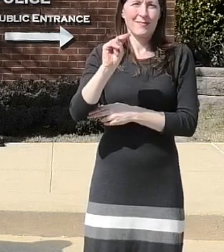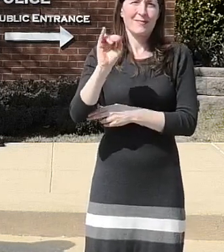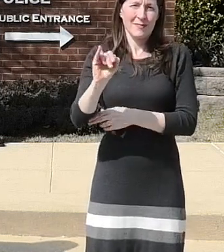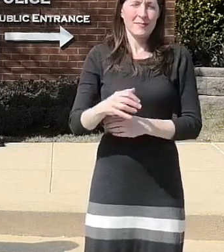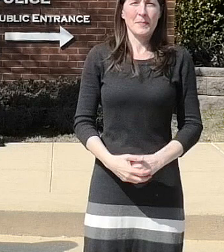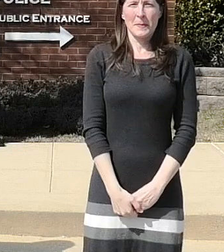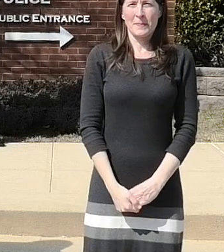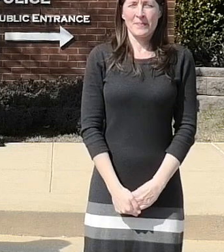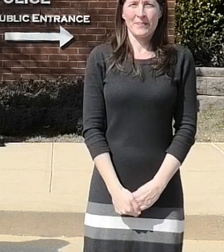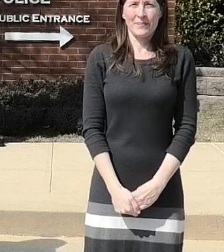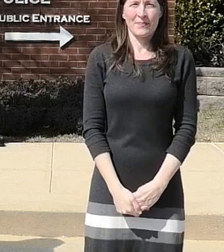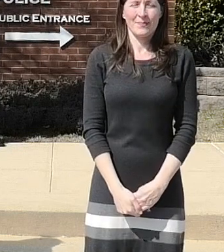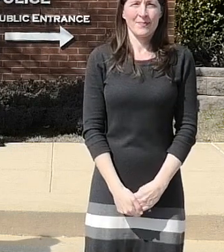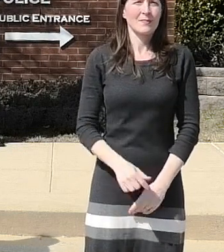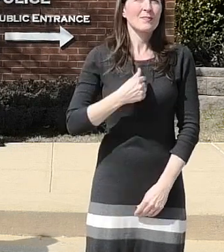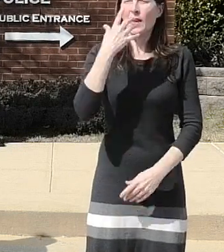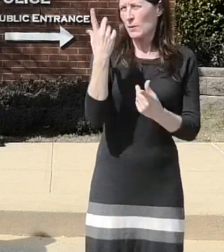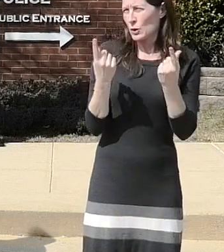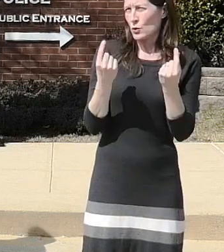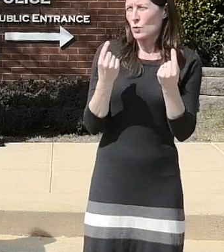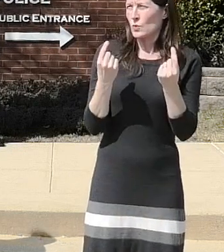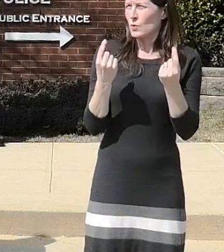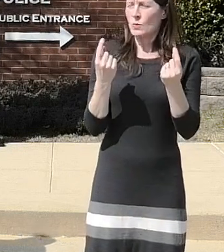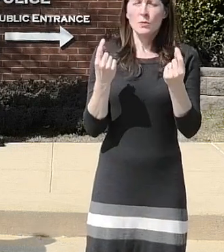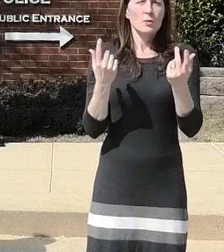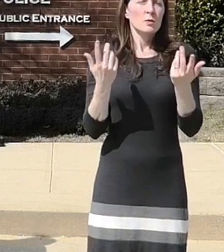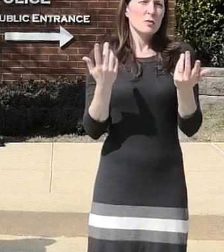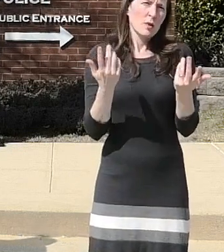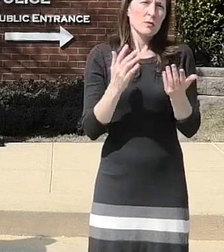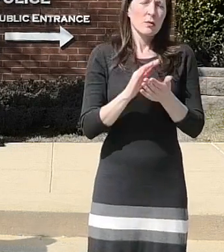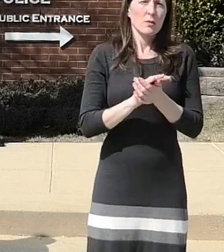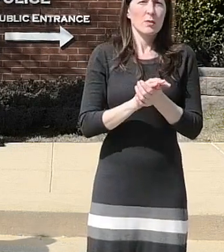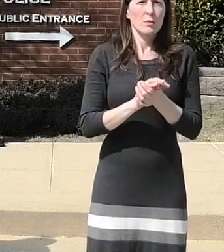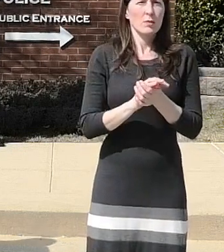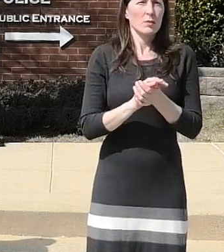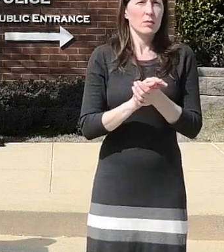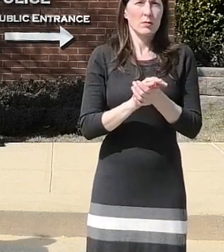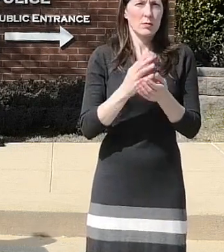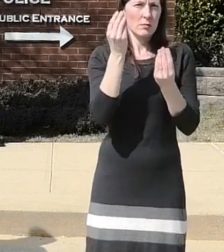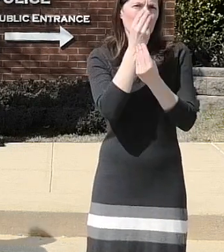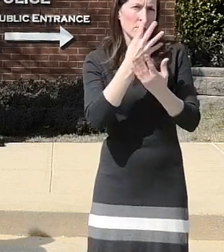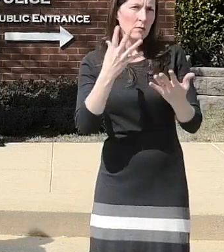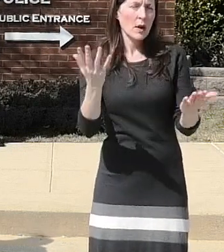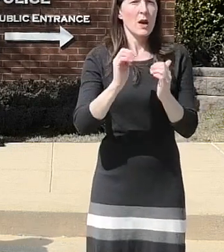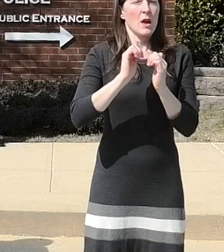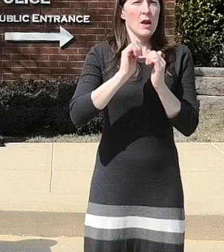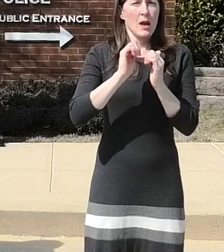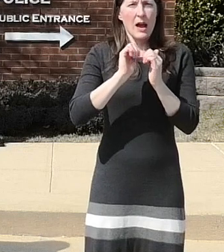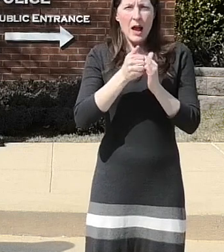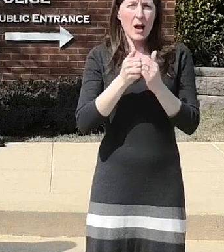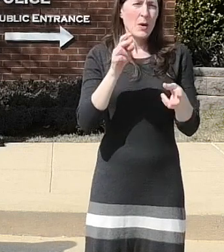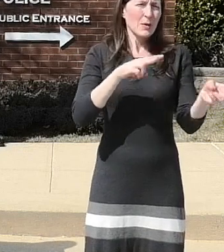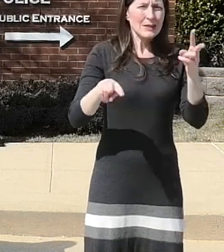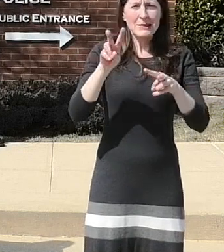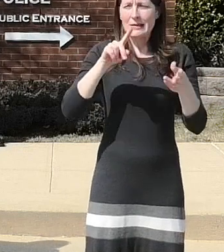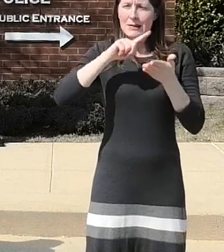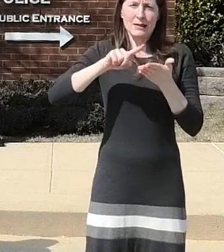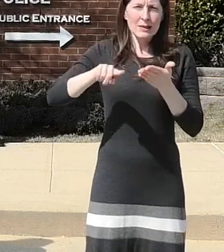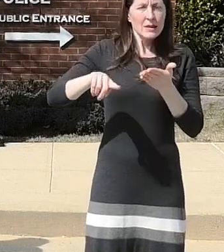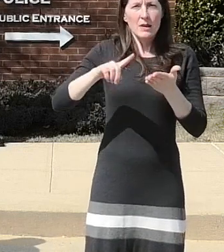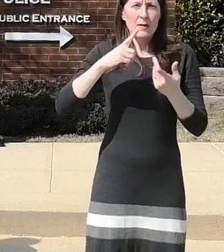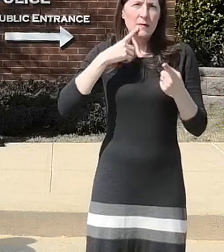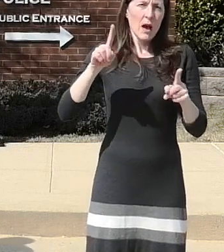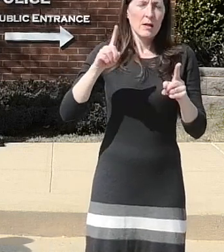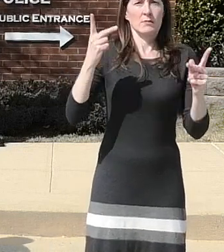and what i'm going do is uh kind of give you the the break in what in the case that kind of brought this collaborative effort together in